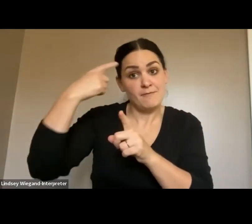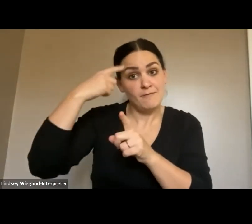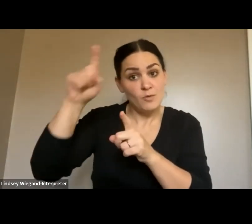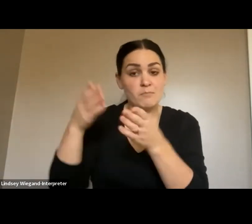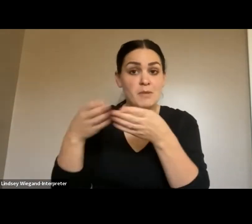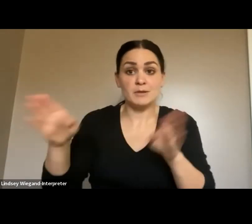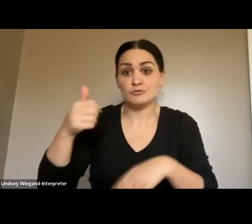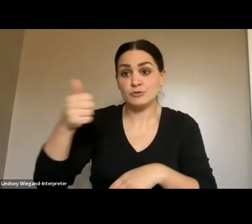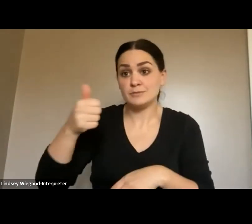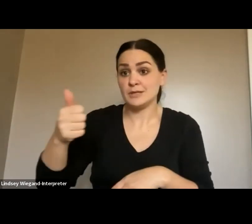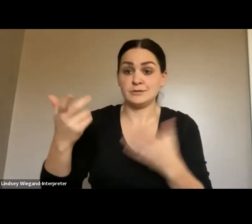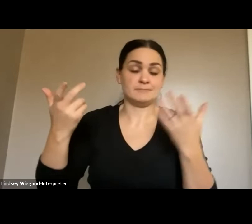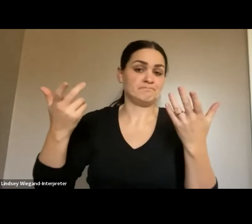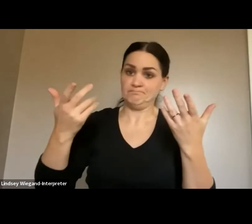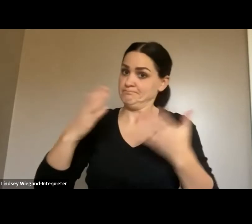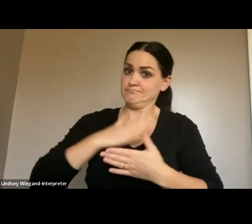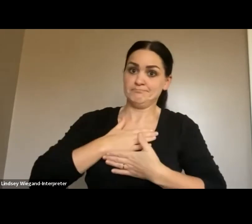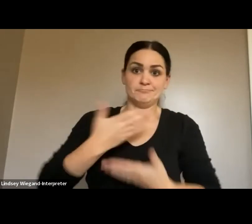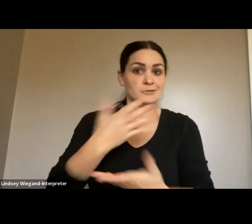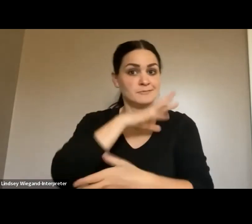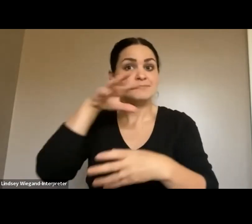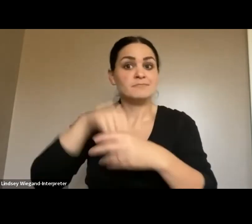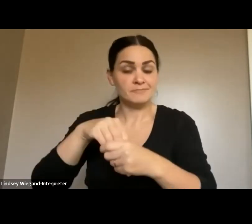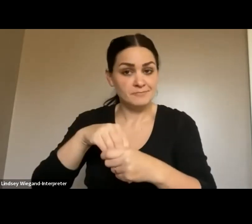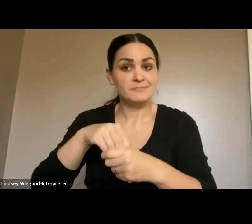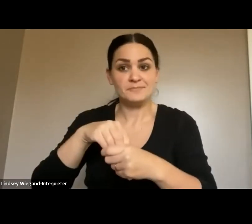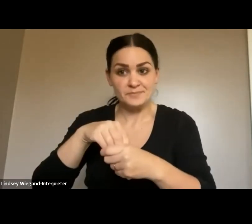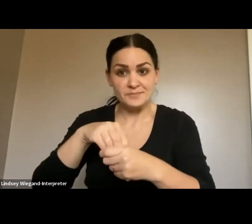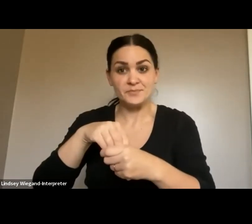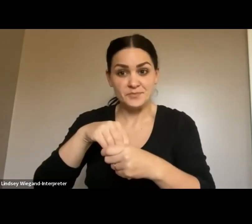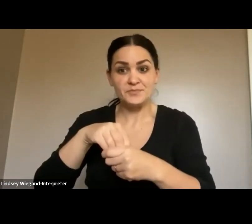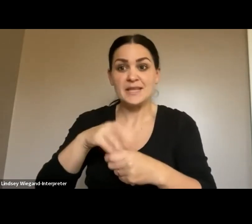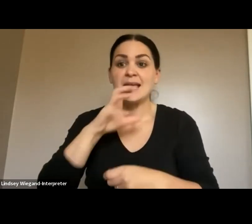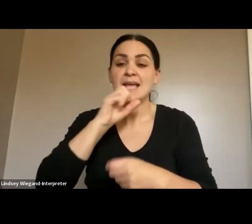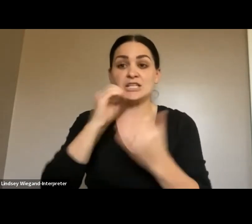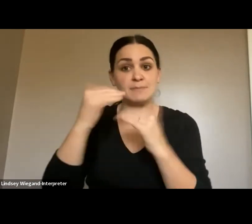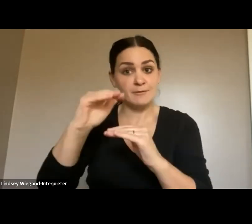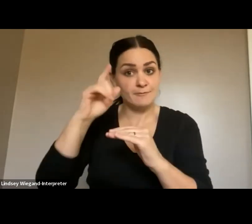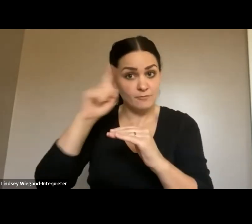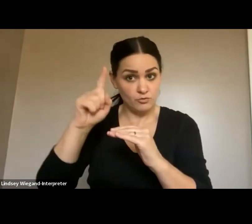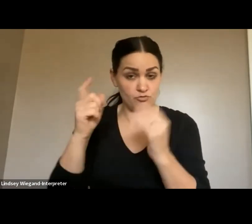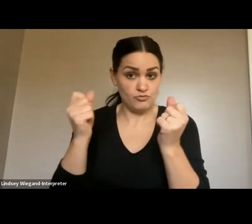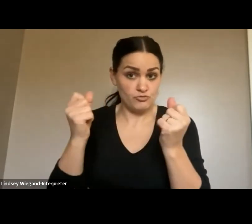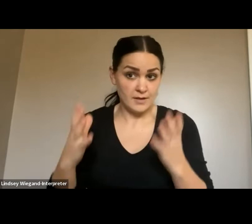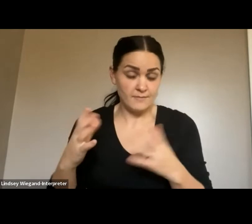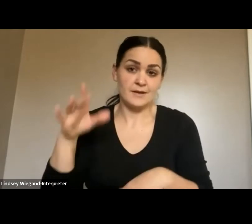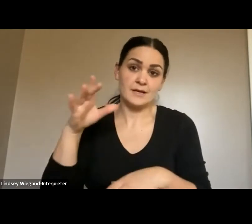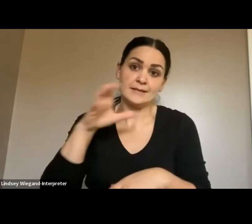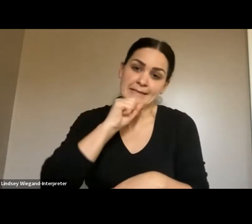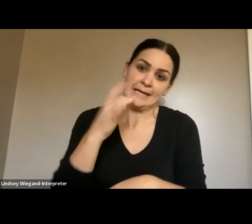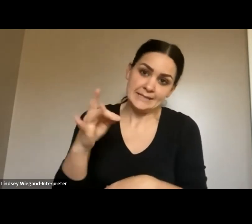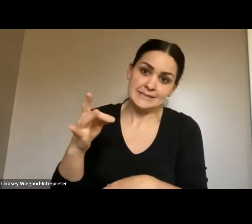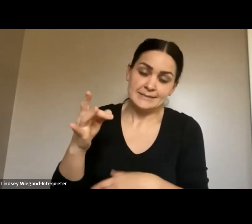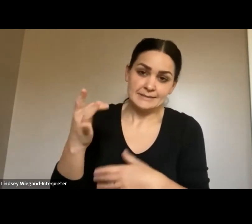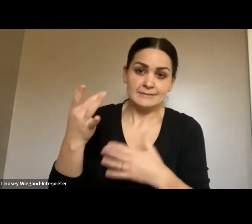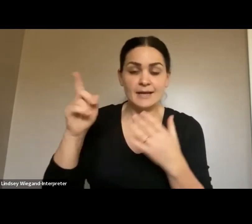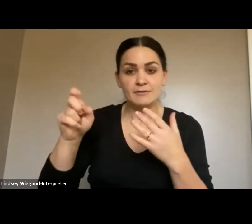always in. As you know, the age limit for a driver is 18 years old. We